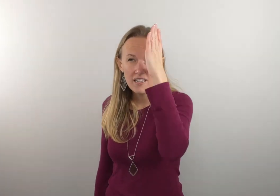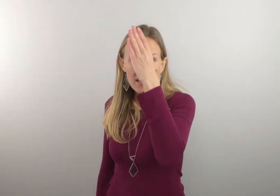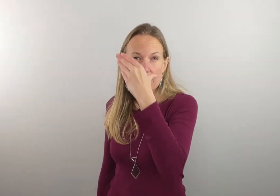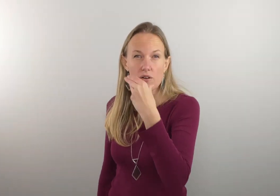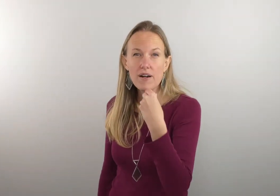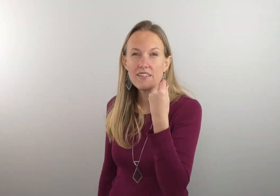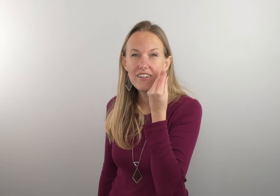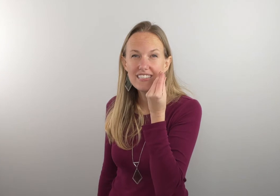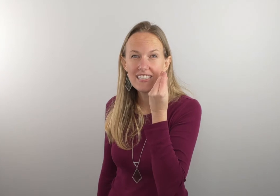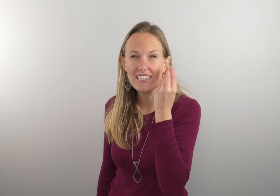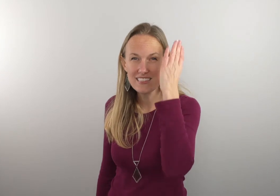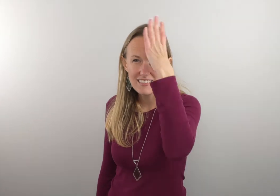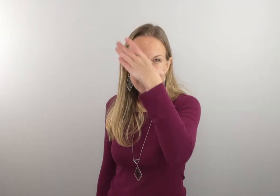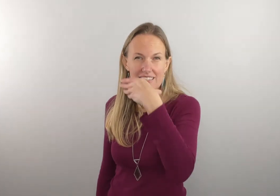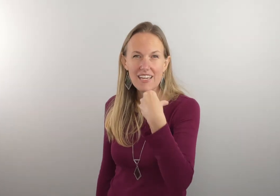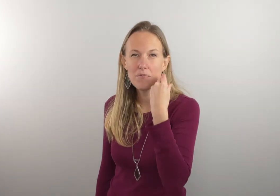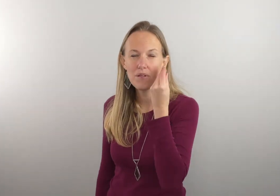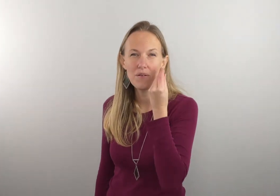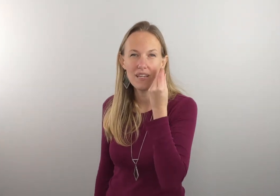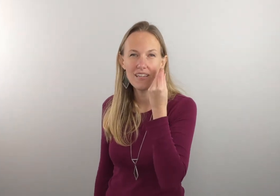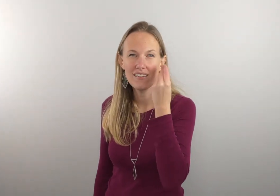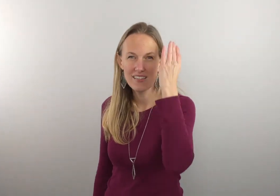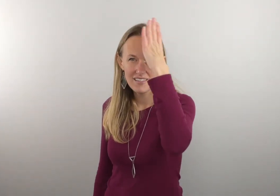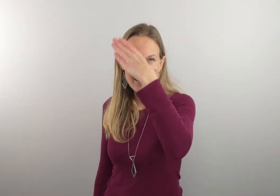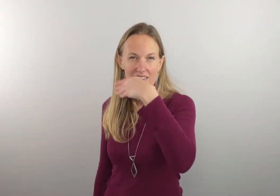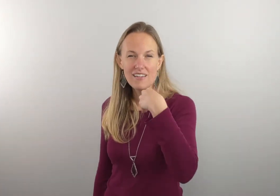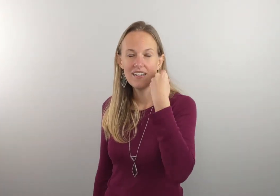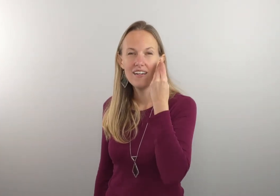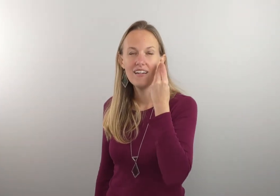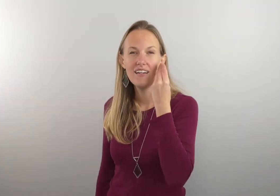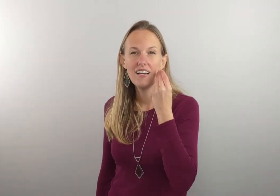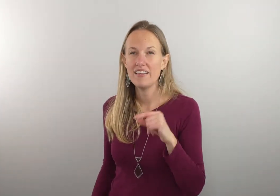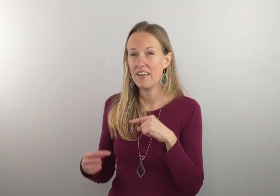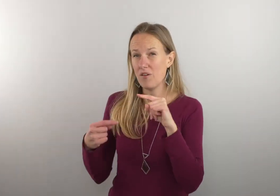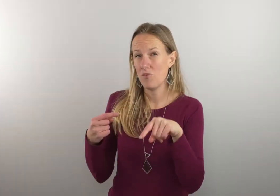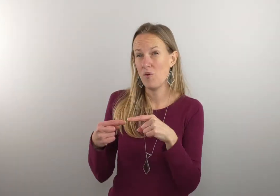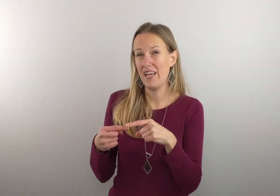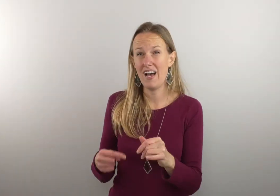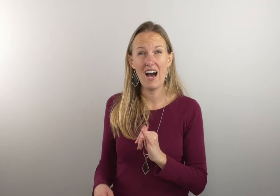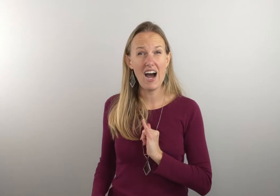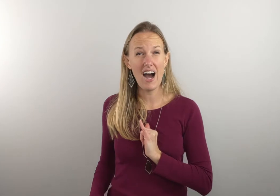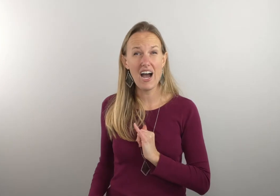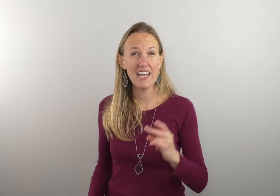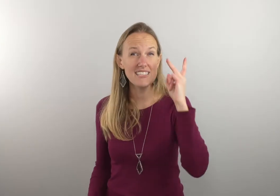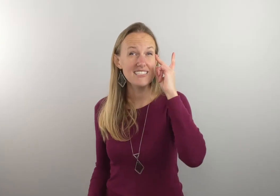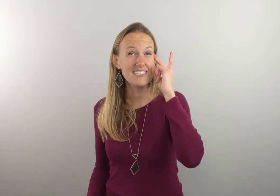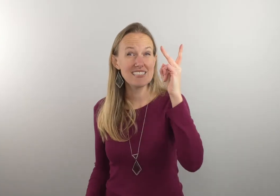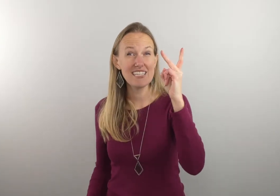go around your face like this hey beauty and then when I see